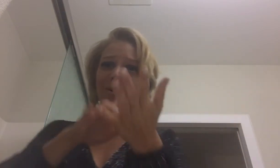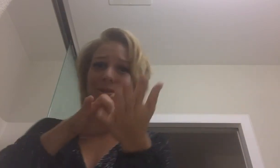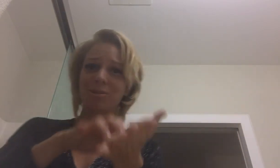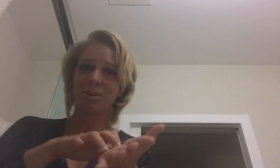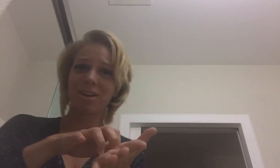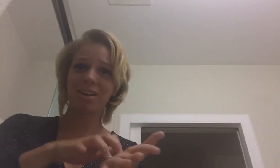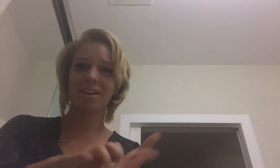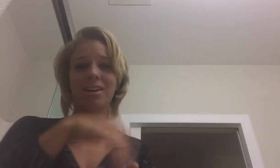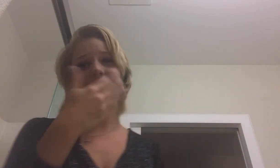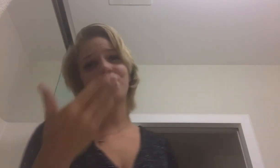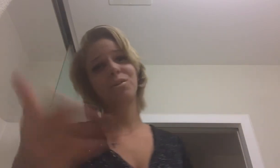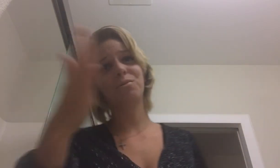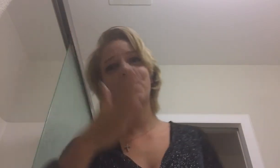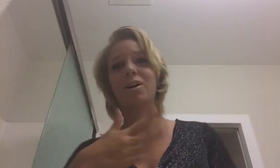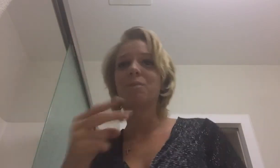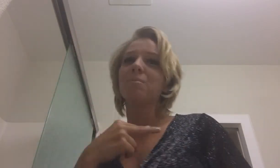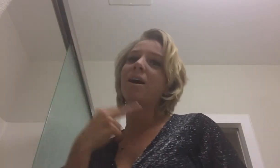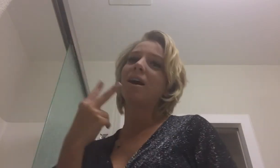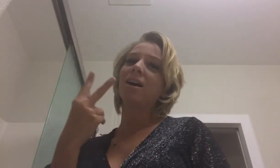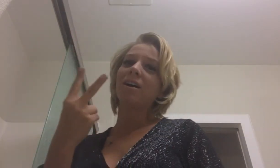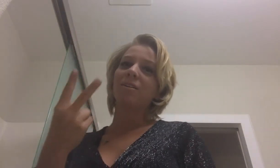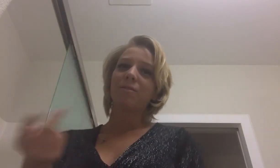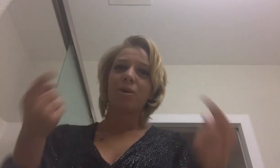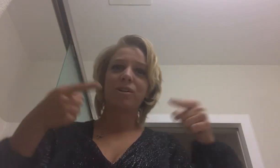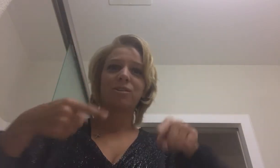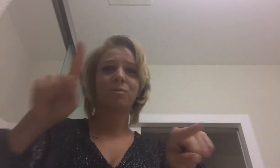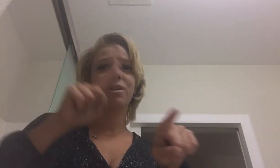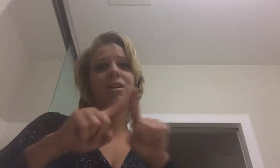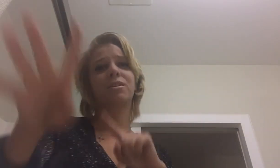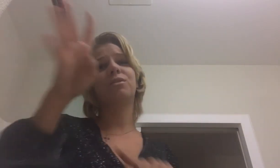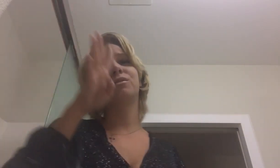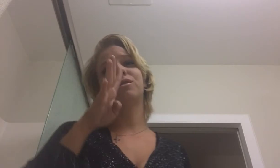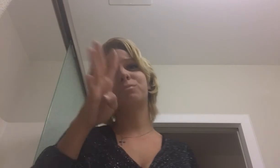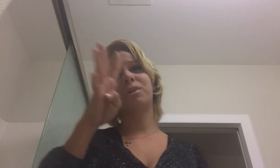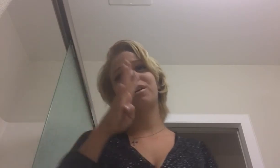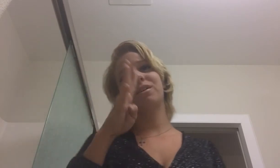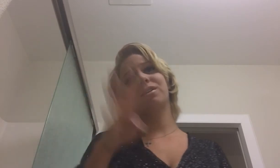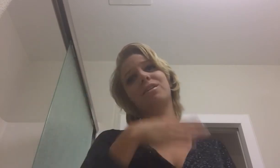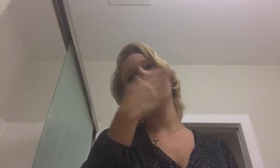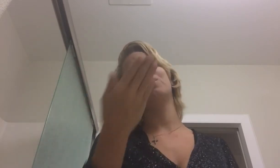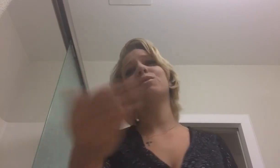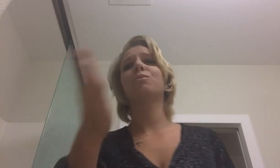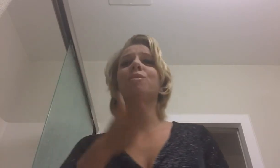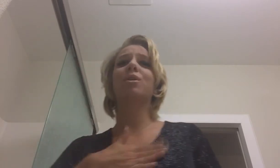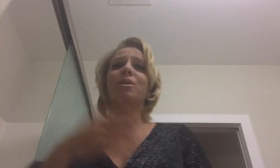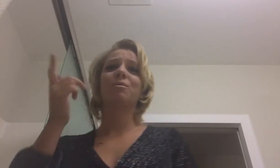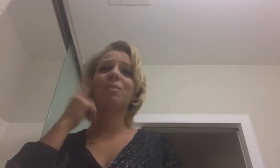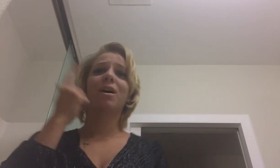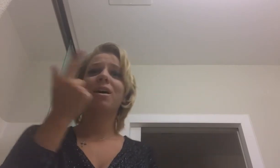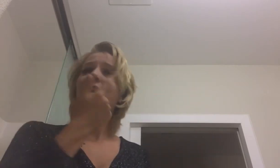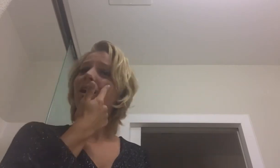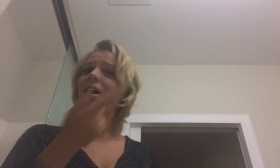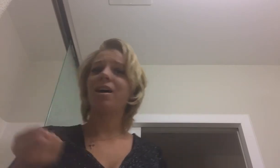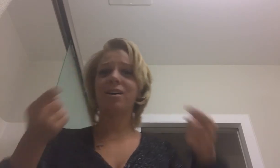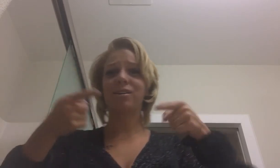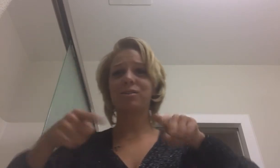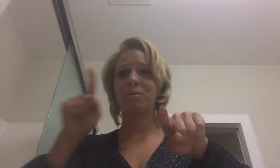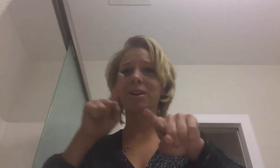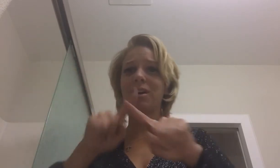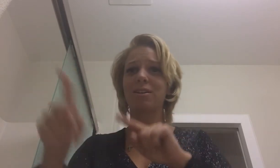You were my strength when I was you You were my I couldn't see You were my strength when I